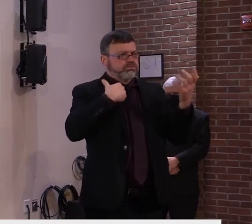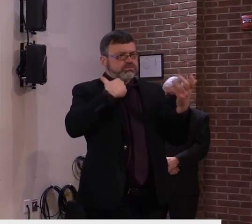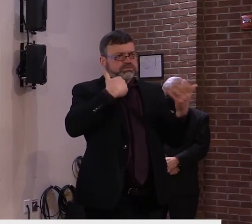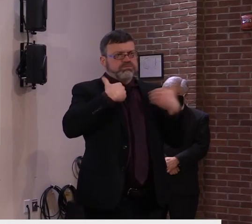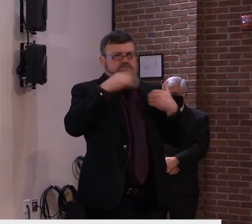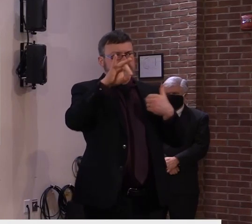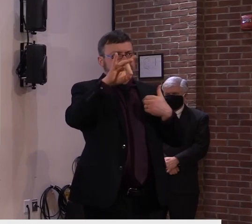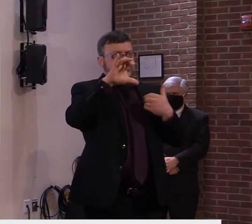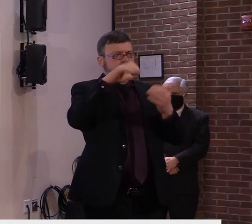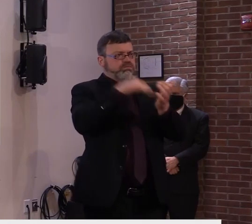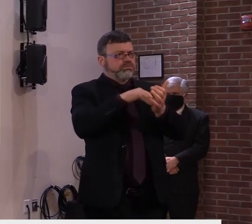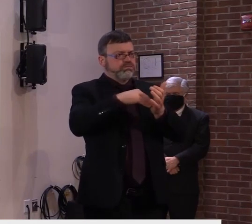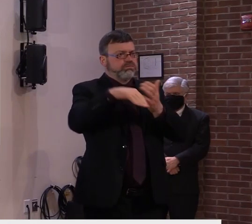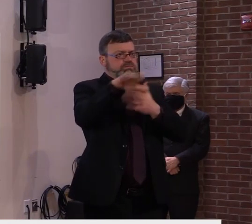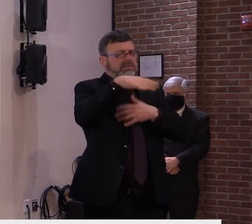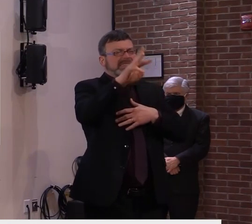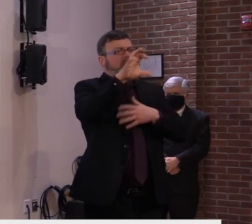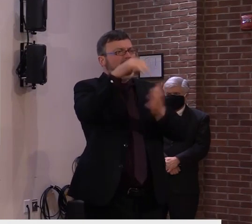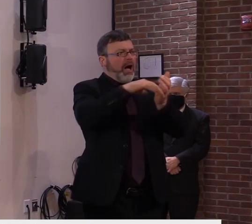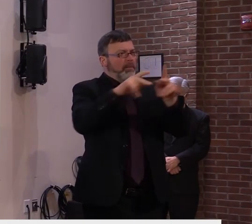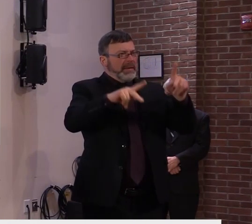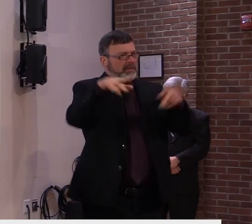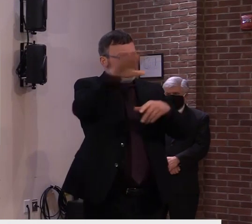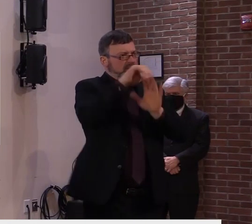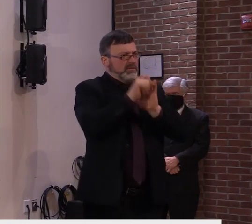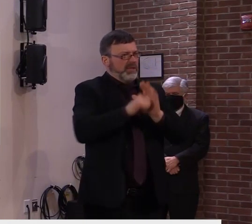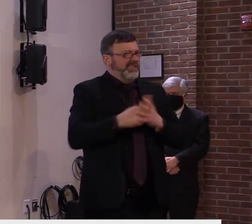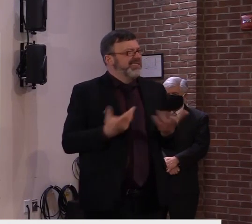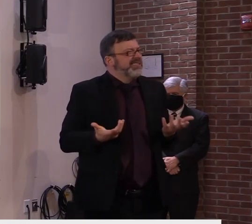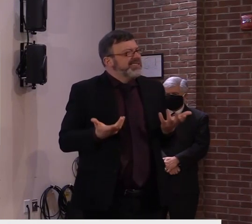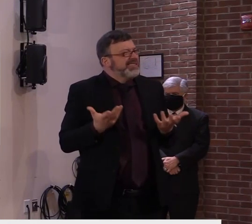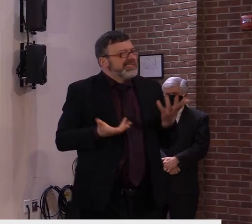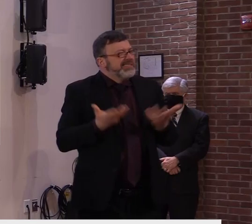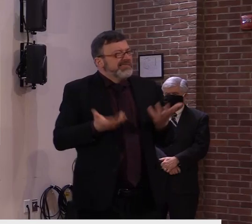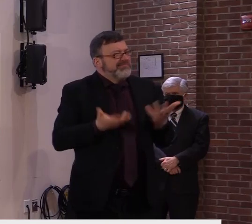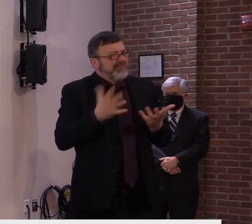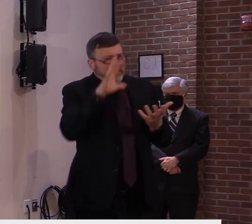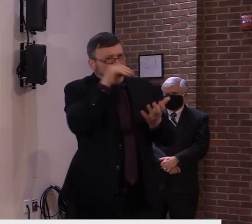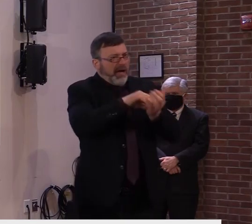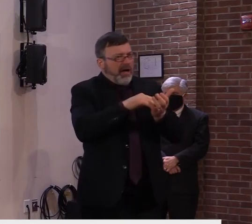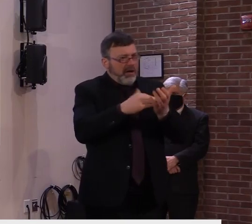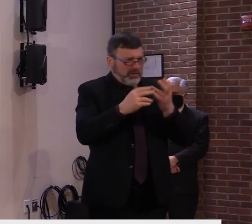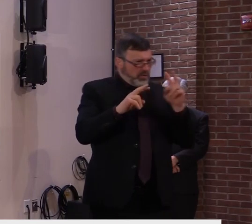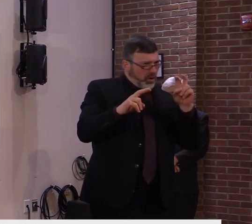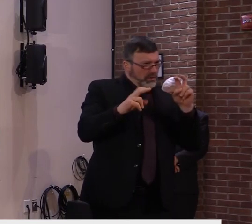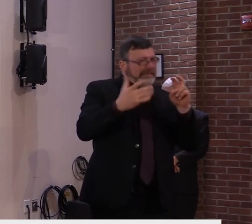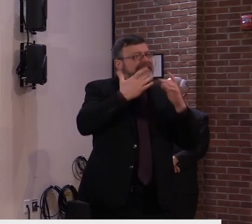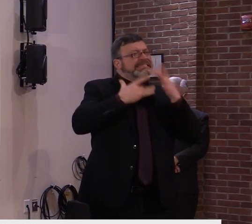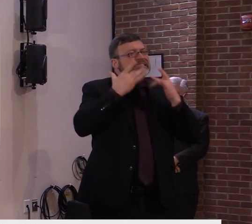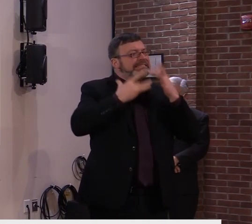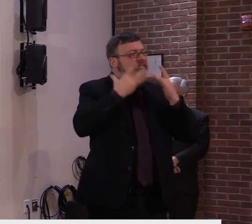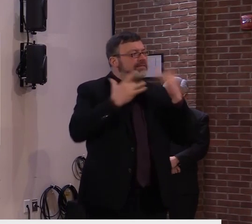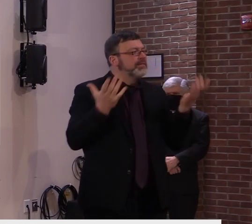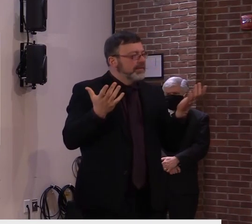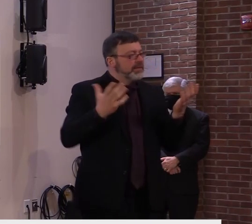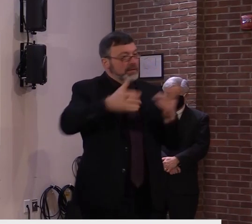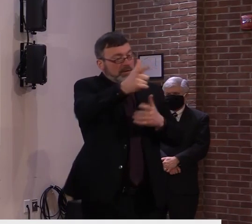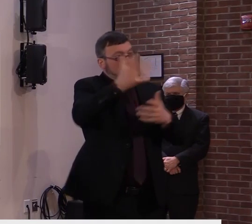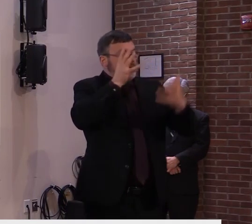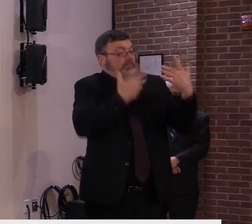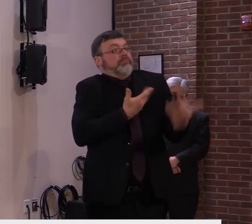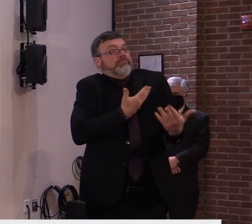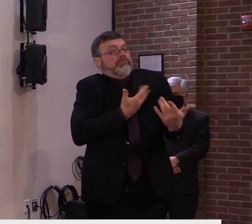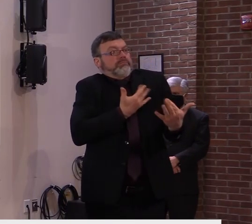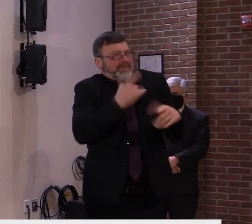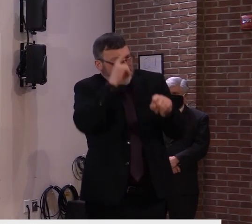But, again, you know, we are concerned about that initial run on the number of people